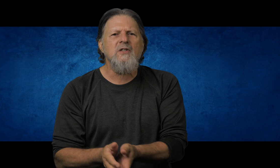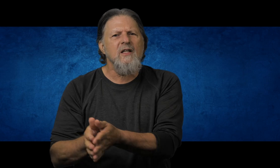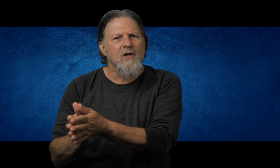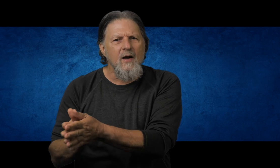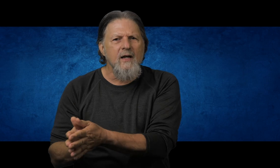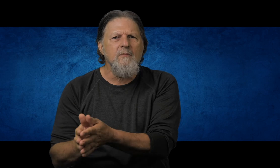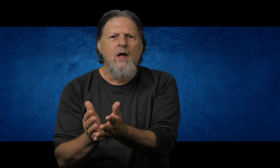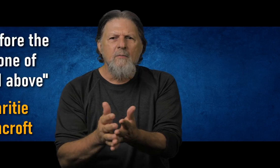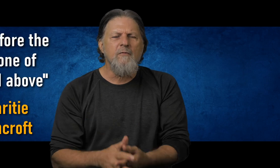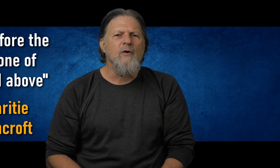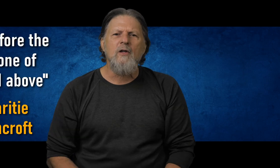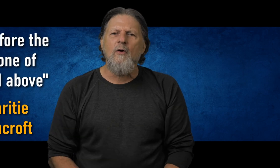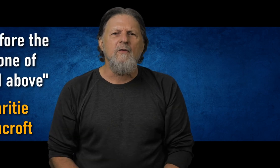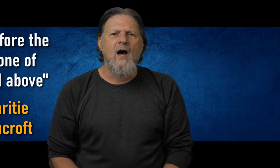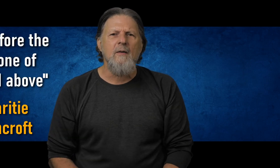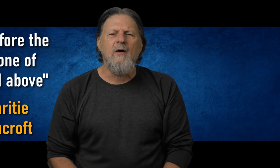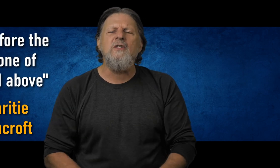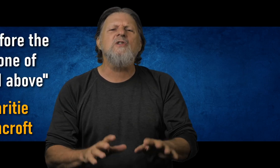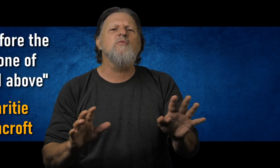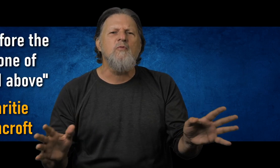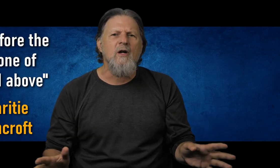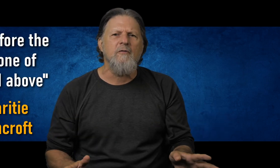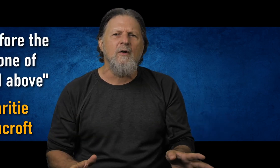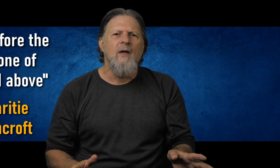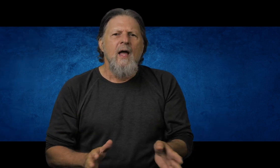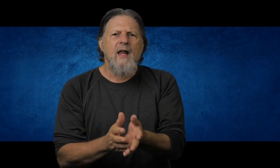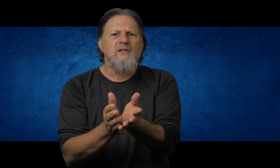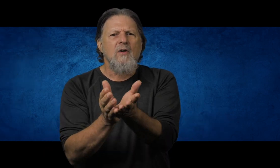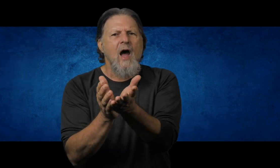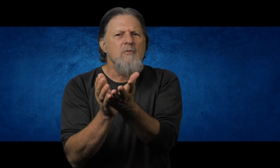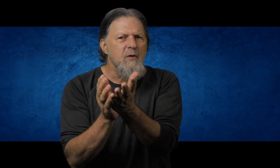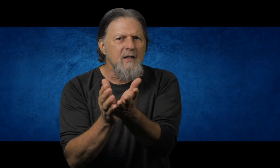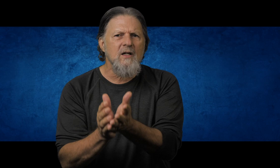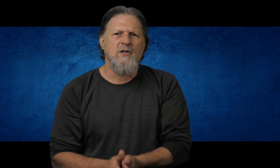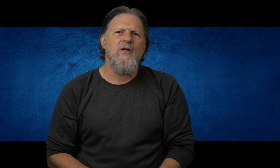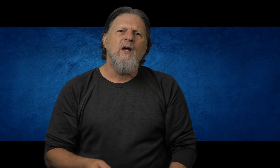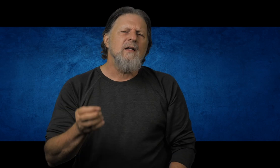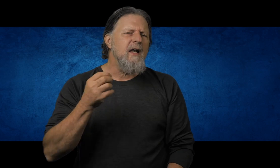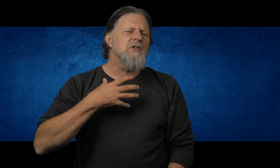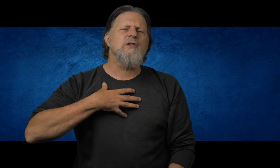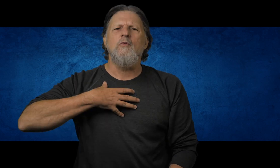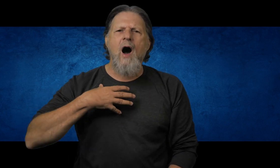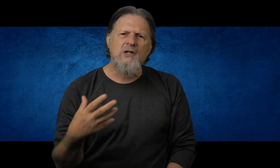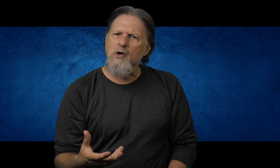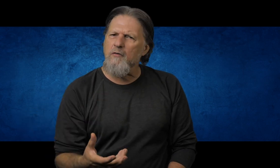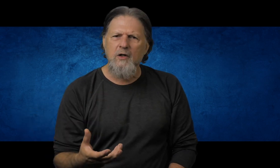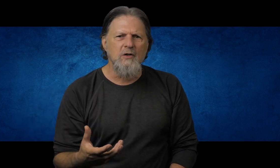in the great hymn, Before the Throne of God Above. This is wonderful. And as I read this to you, let it just wash over your